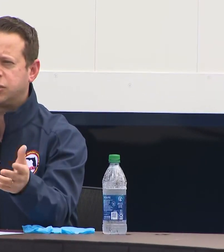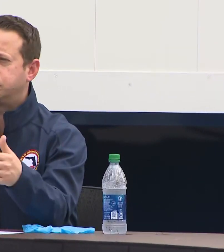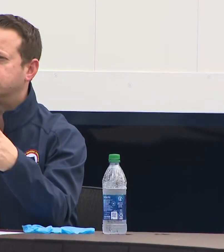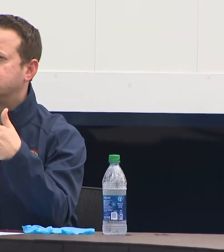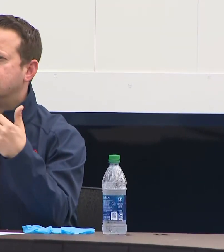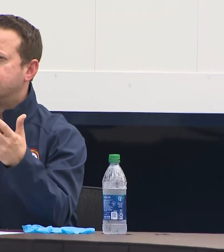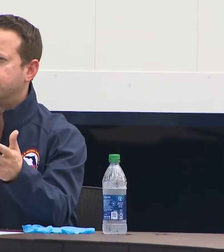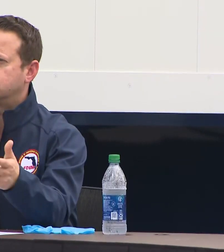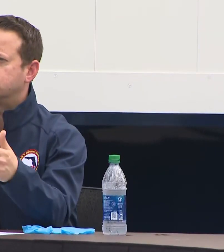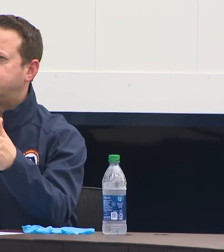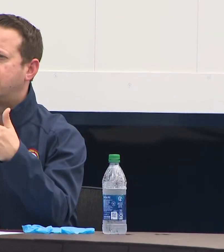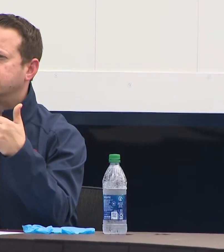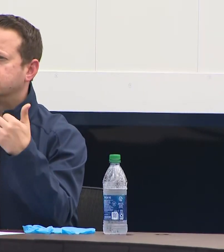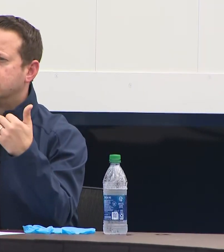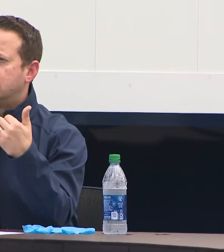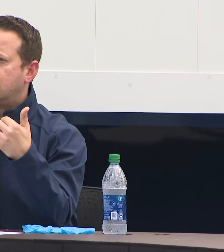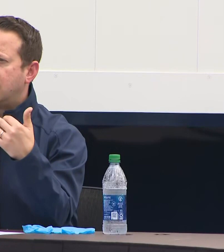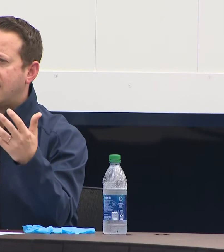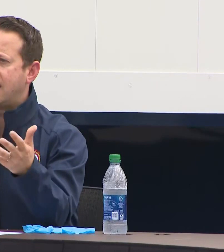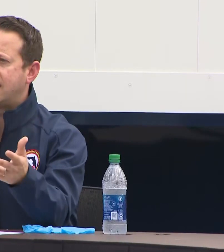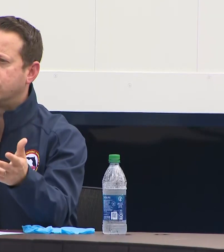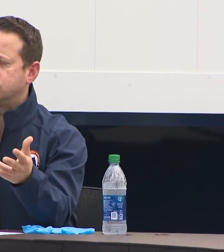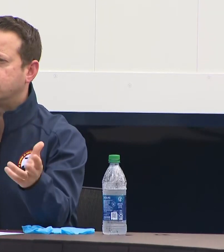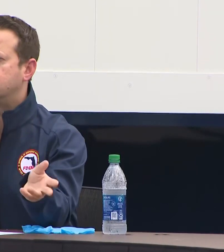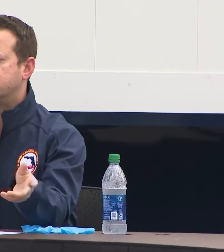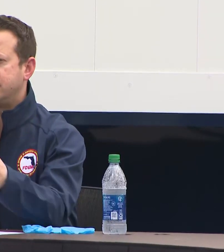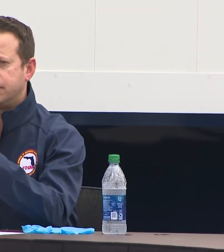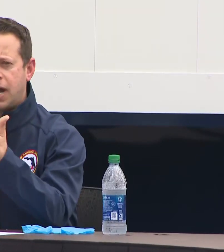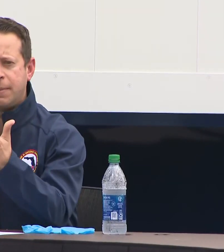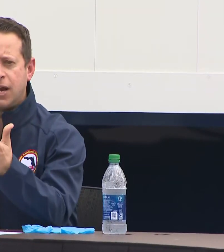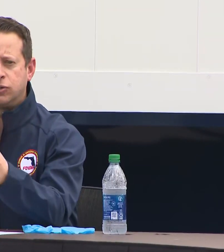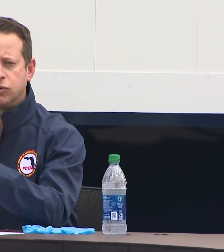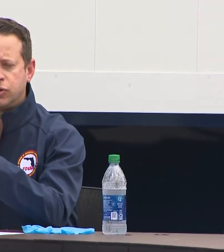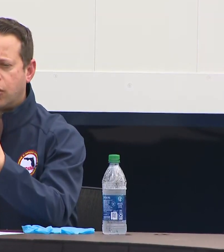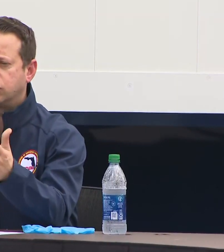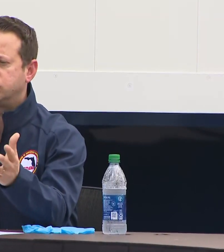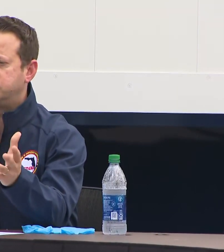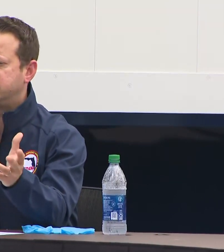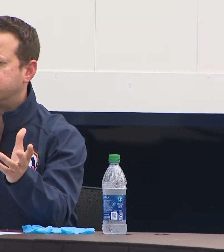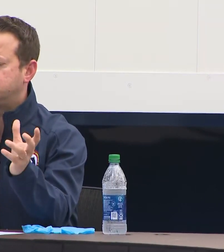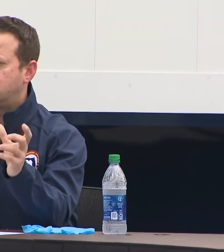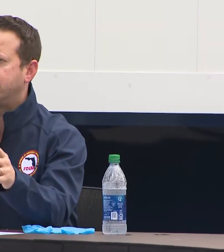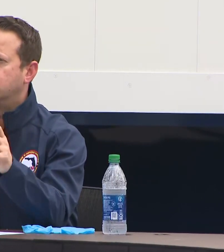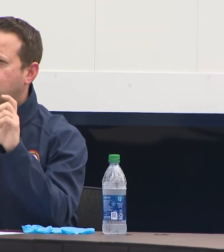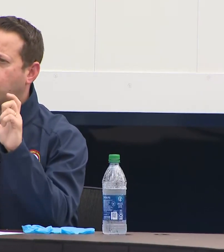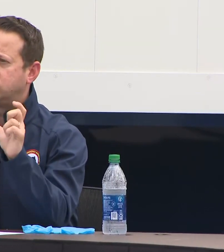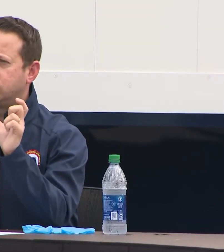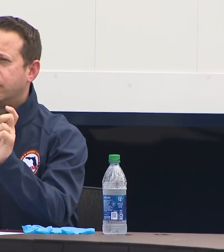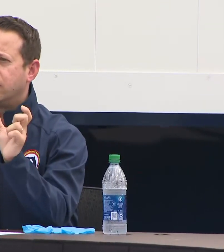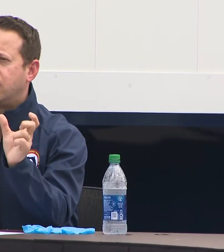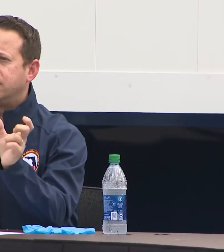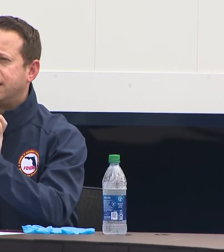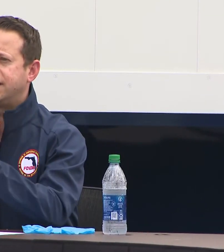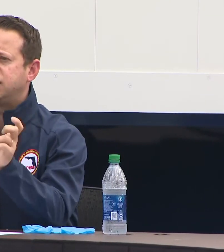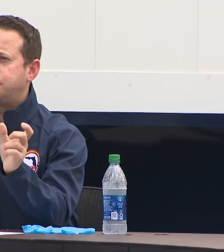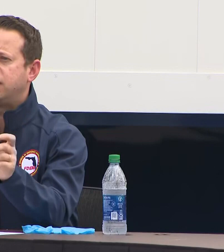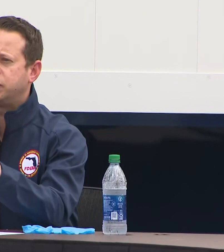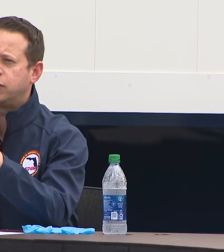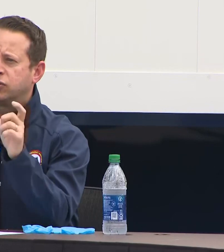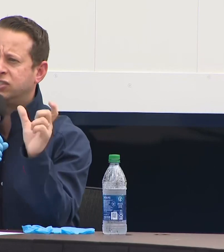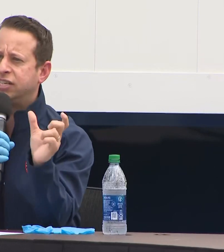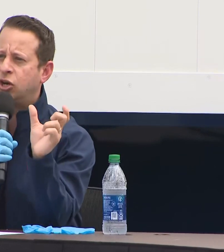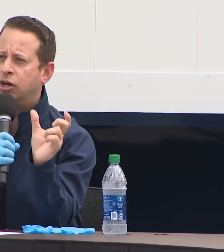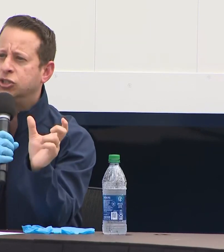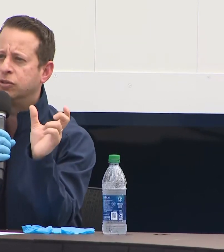obviously, on hospitals, first responders, and nursing homes. I mean, the Miami Herald wrote an article specifically showing what's going on in that